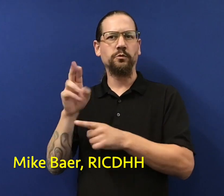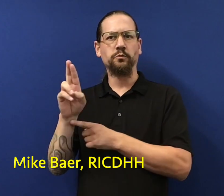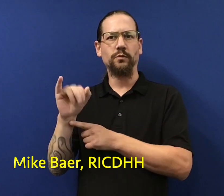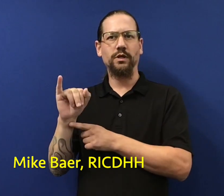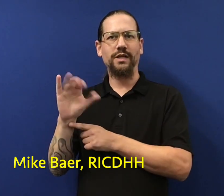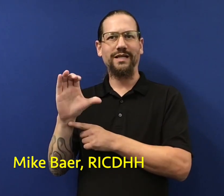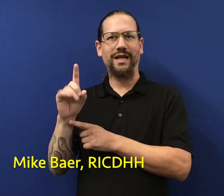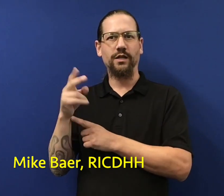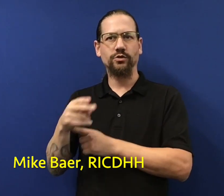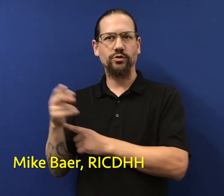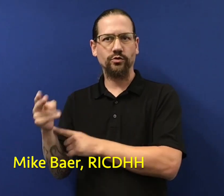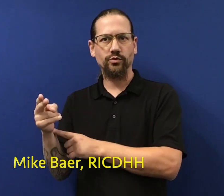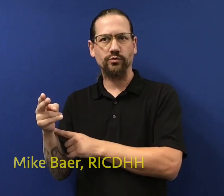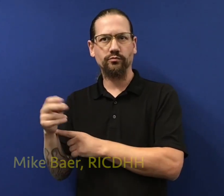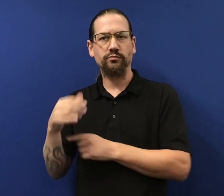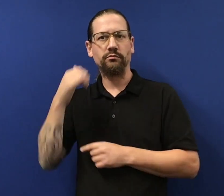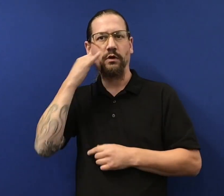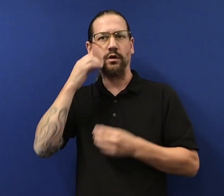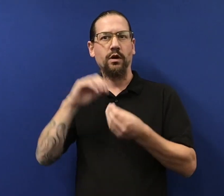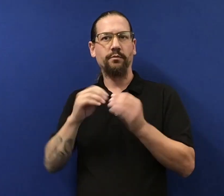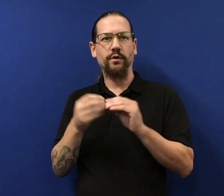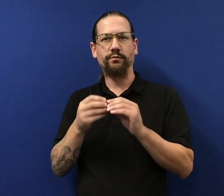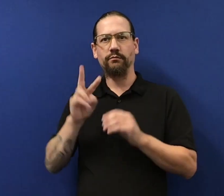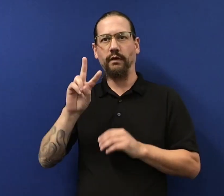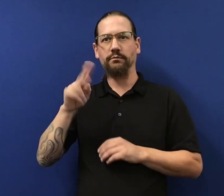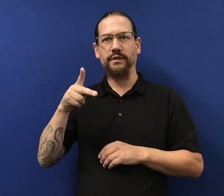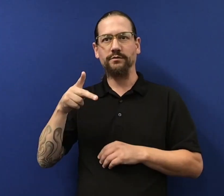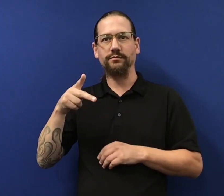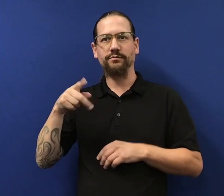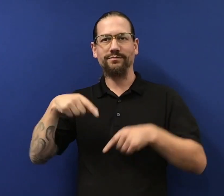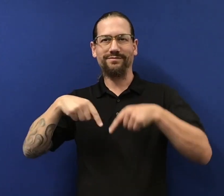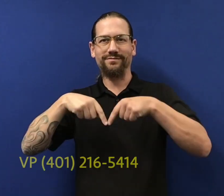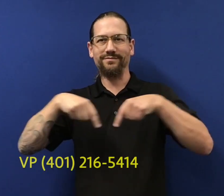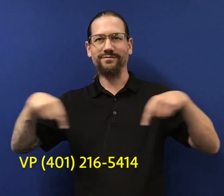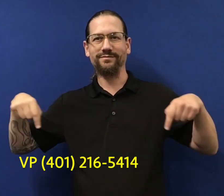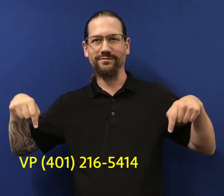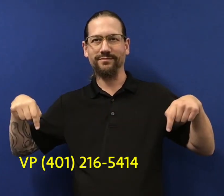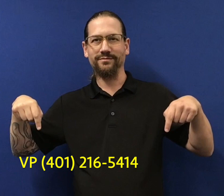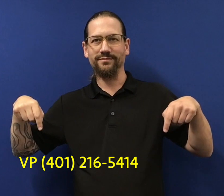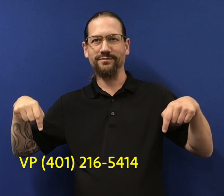the Rhode Island Commission for the Deaf and Hard of Hearing. His VP number is as follows.